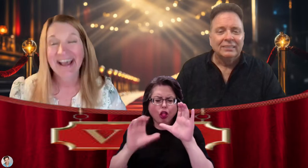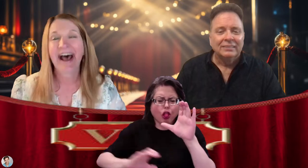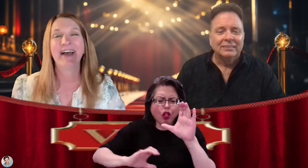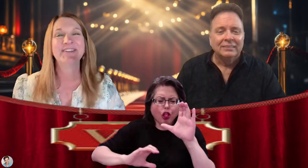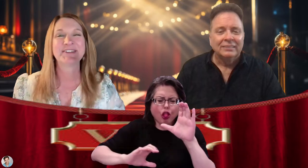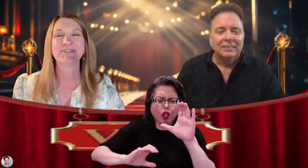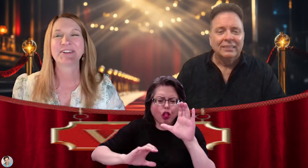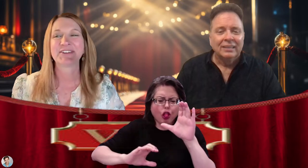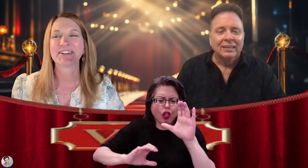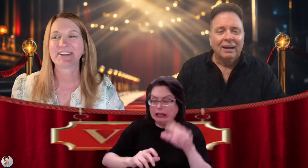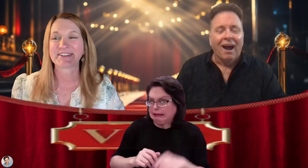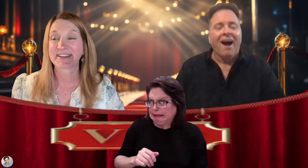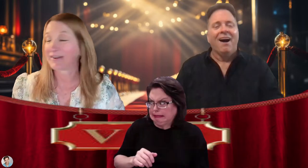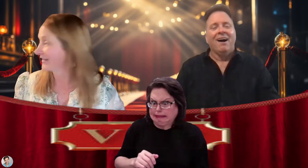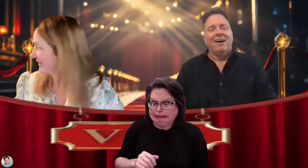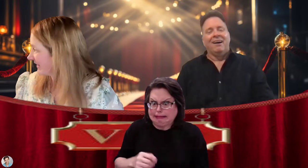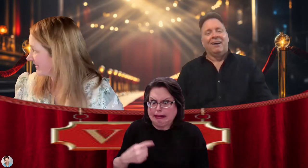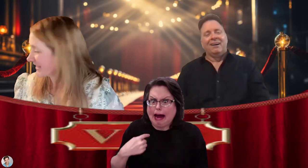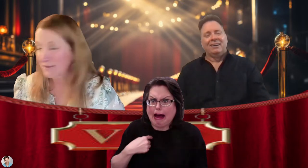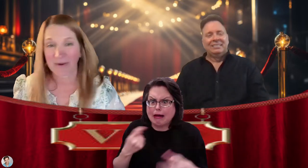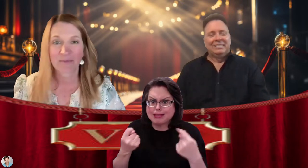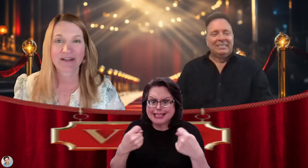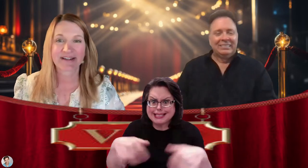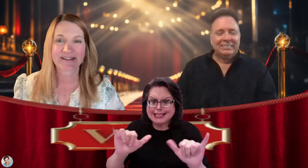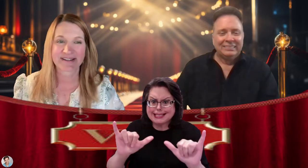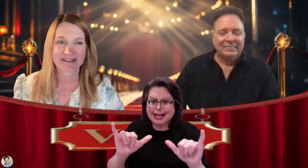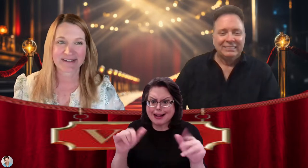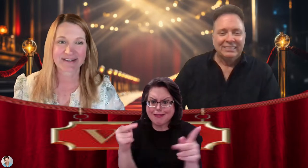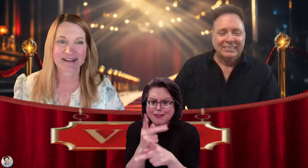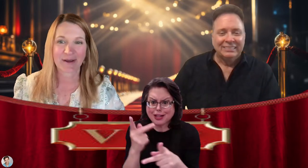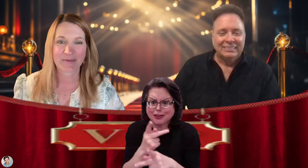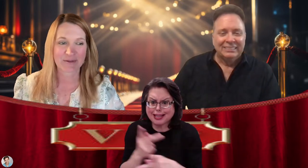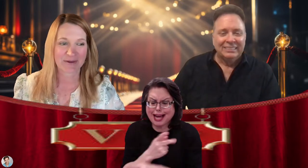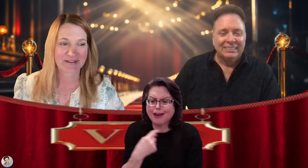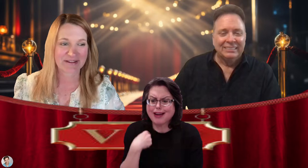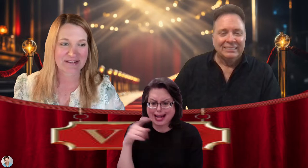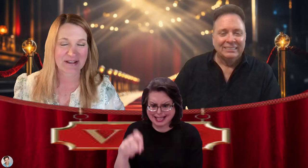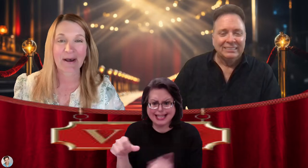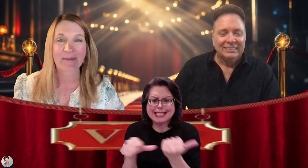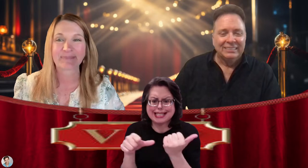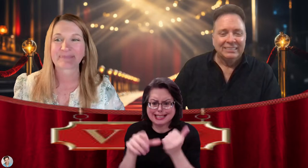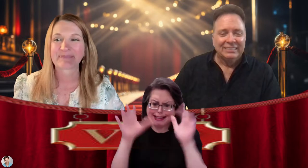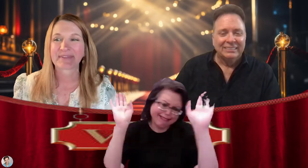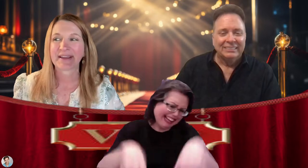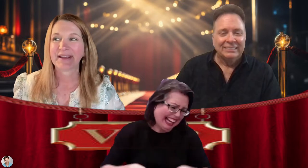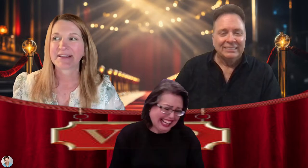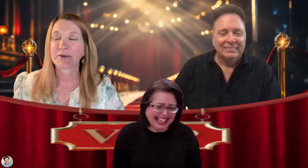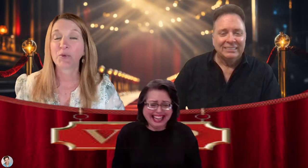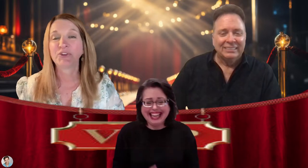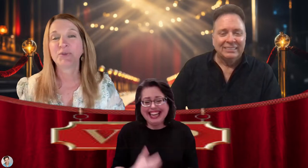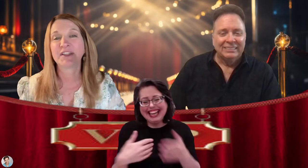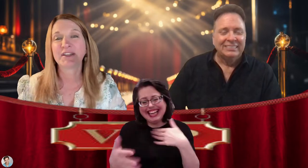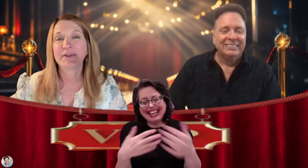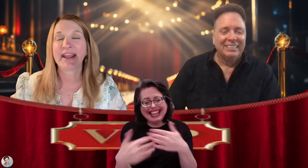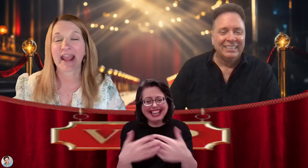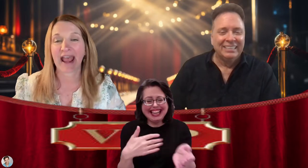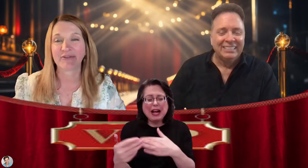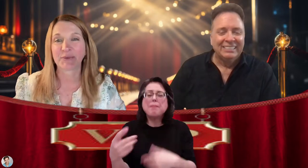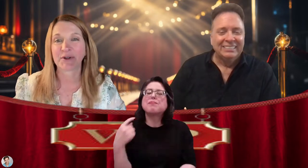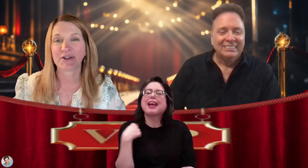I'm still figuring all this out. Like, that's why we need assistance to help do all this. So we'll do a Q&A afterwards,